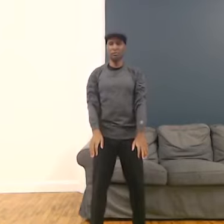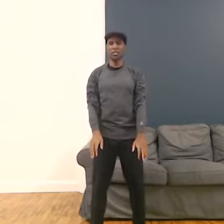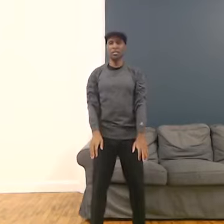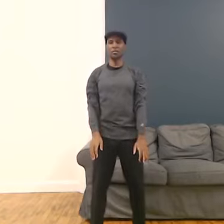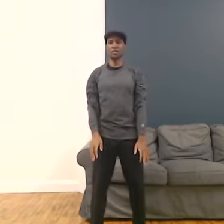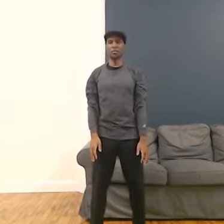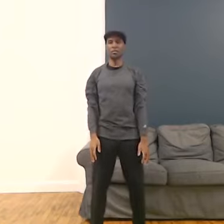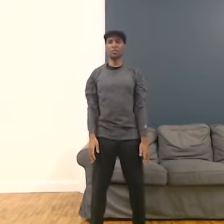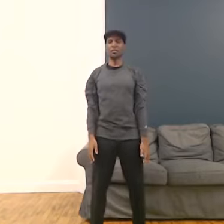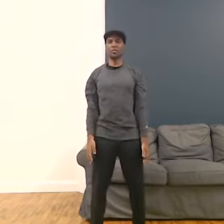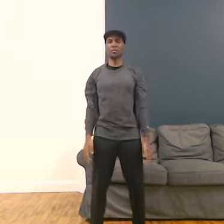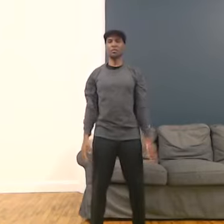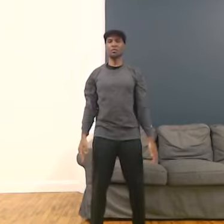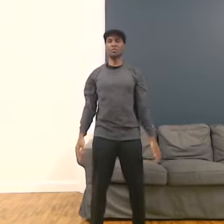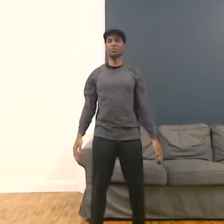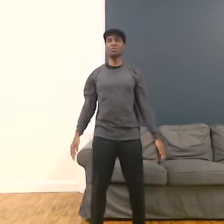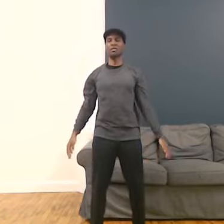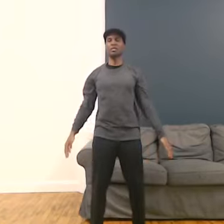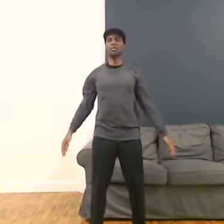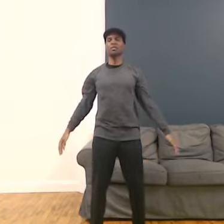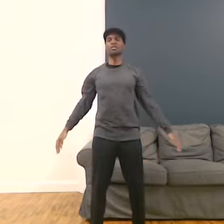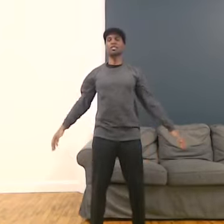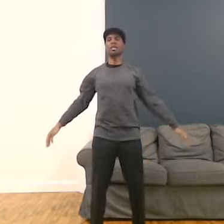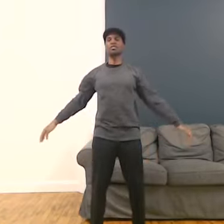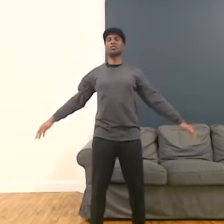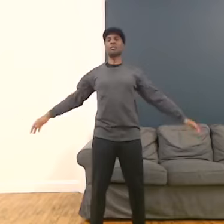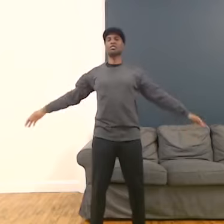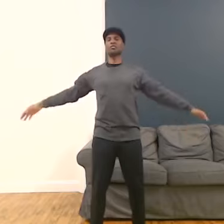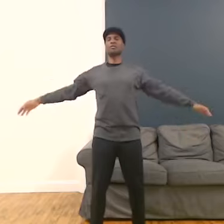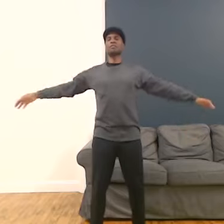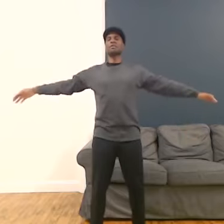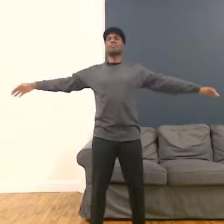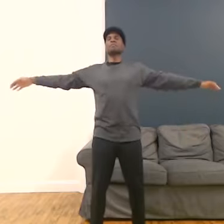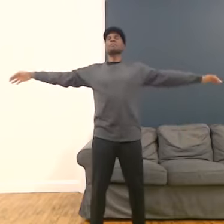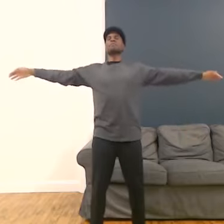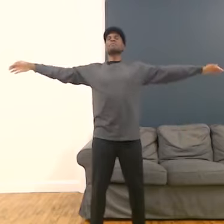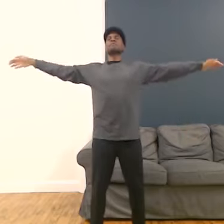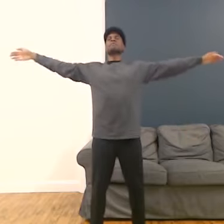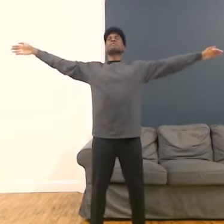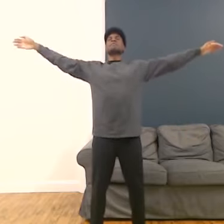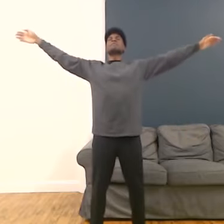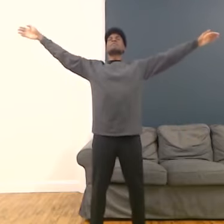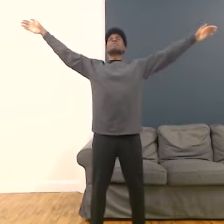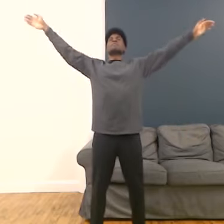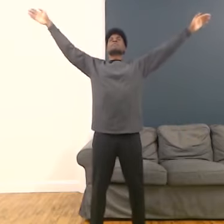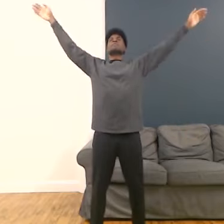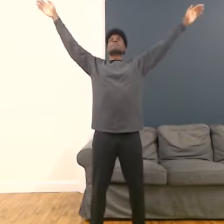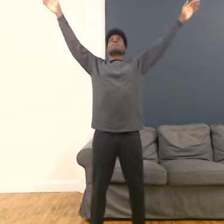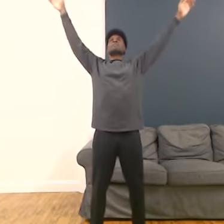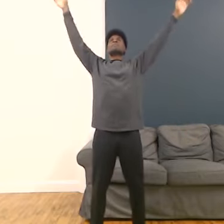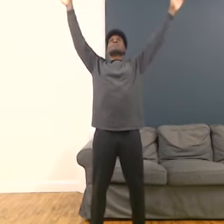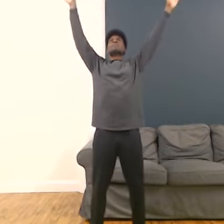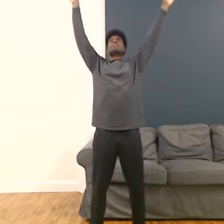You're noticing what you feel as you change the direction of the movement. The movement of the will execute